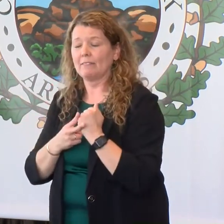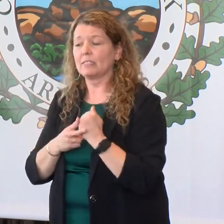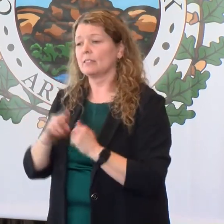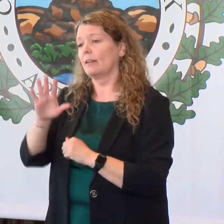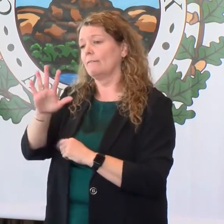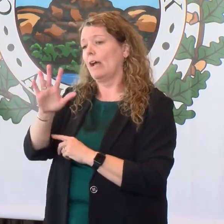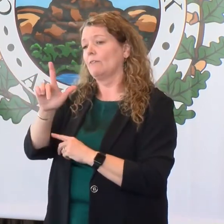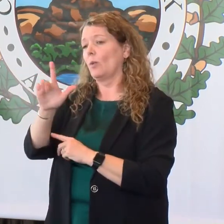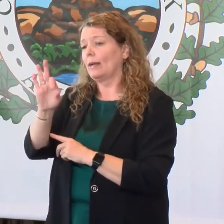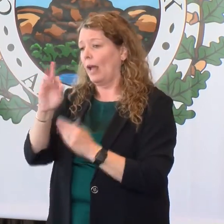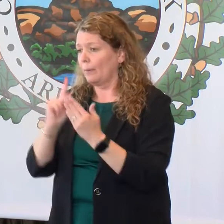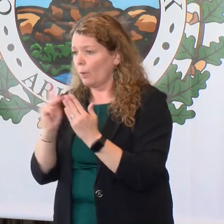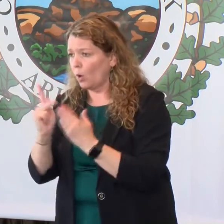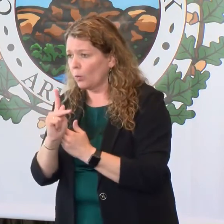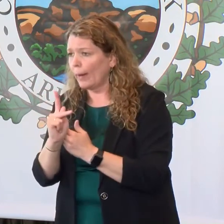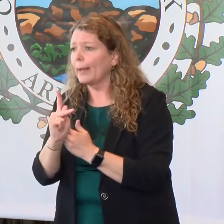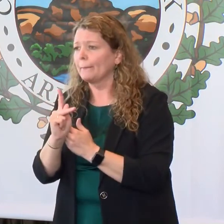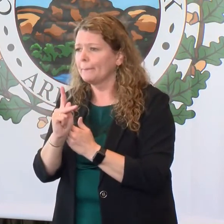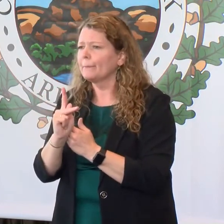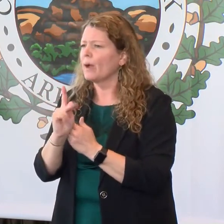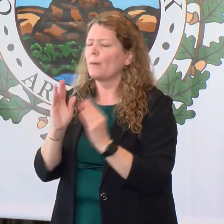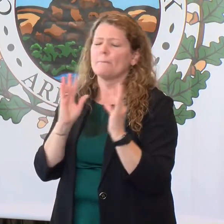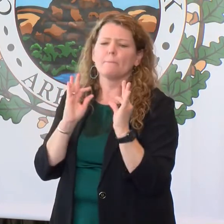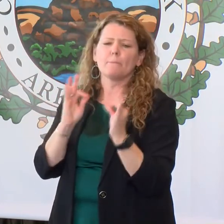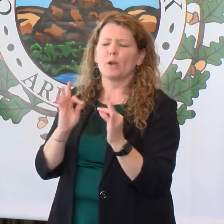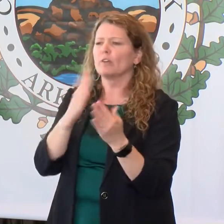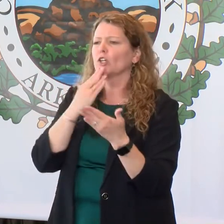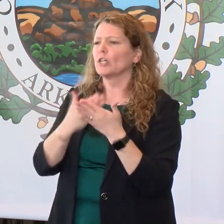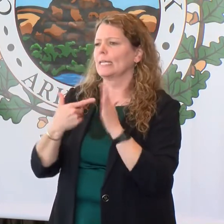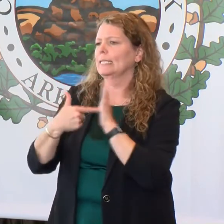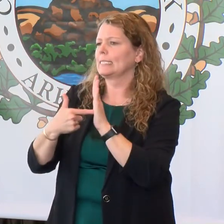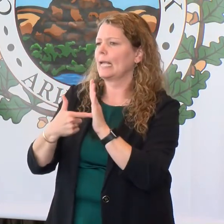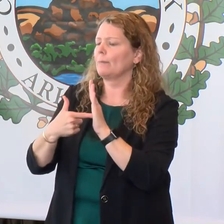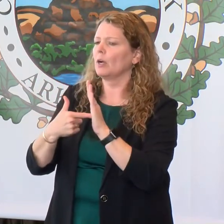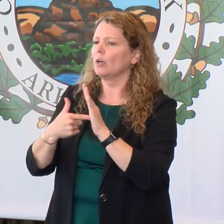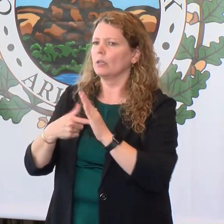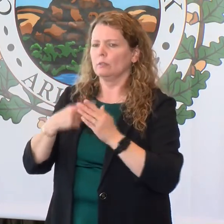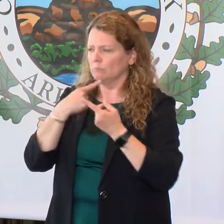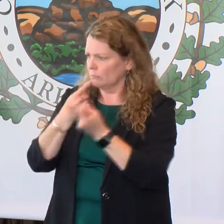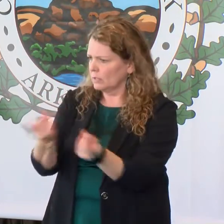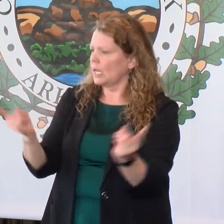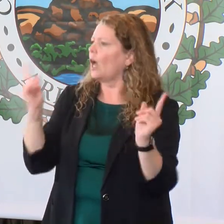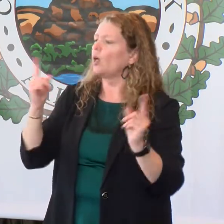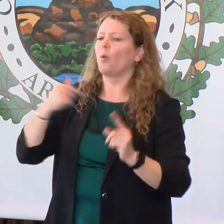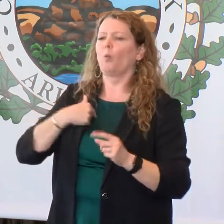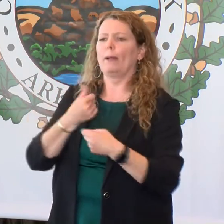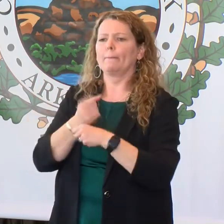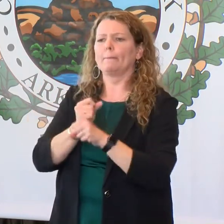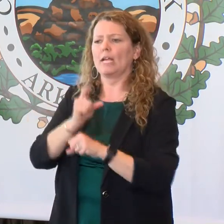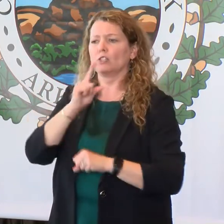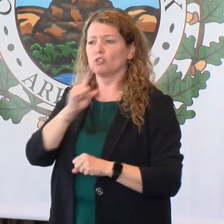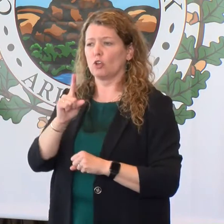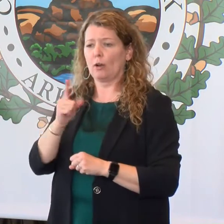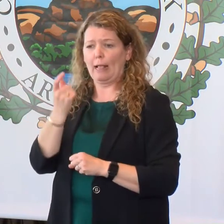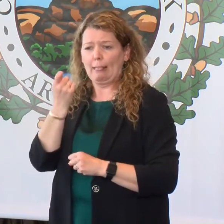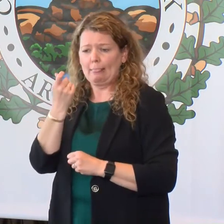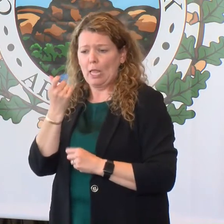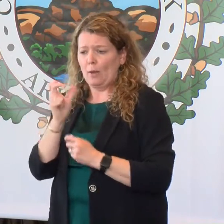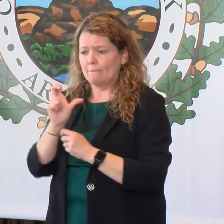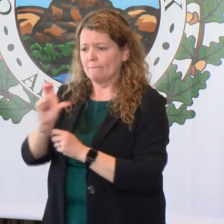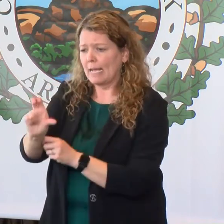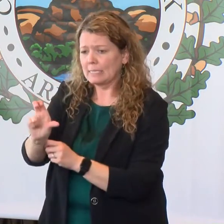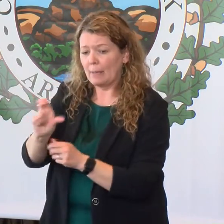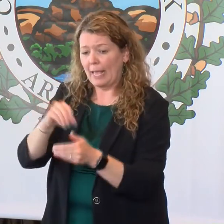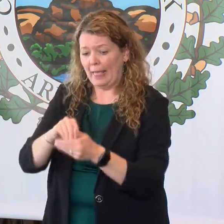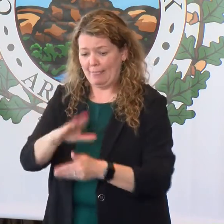529 program, is a perfect way of sending a strong signal that we are going to make a small investment early in a